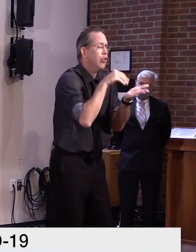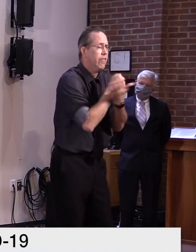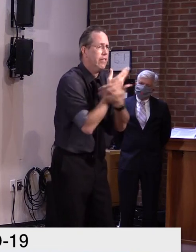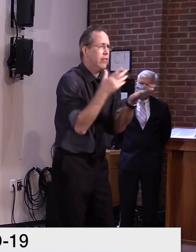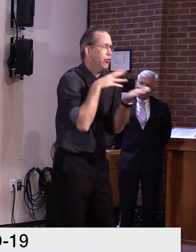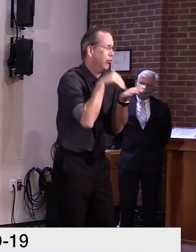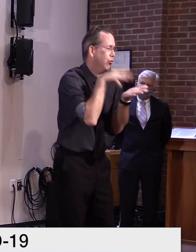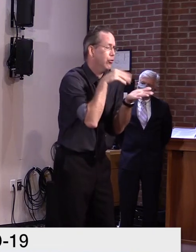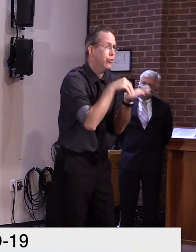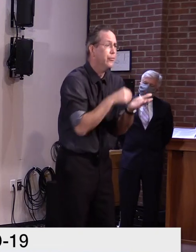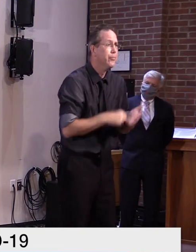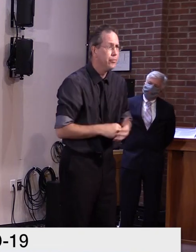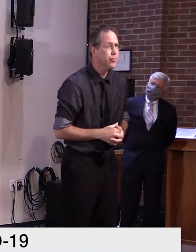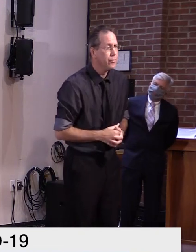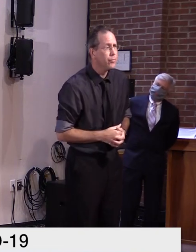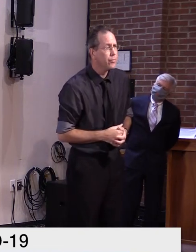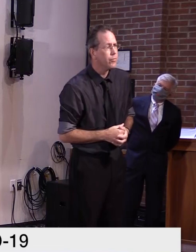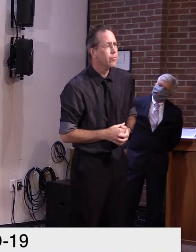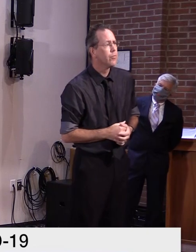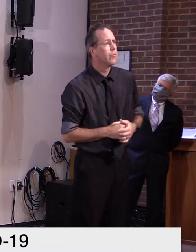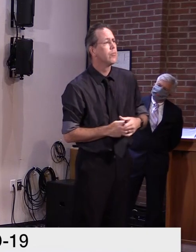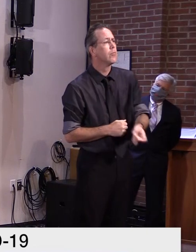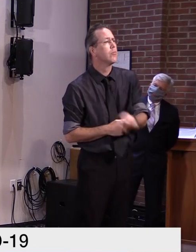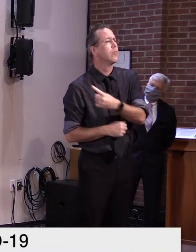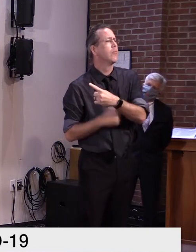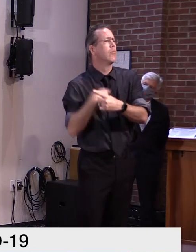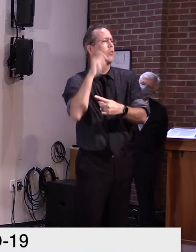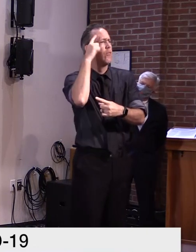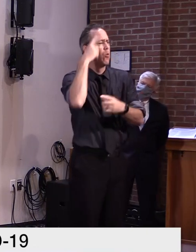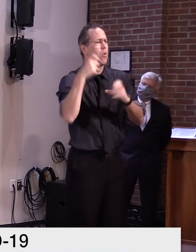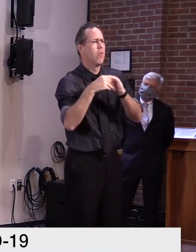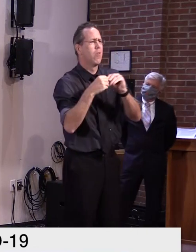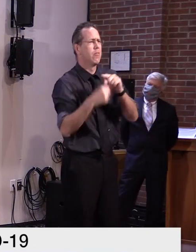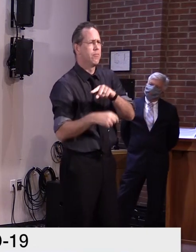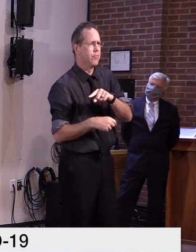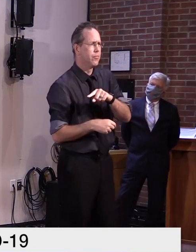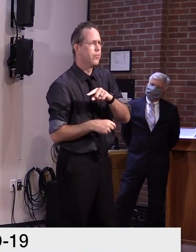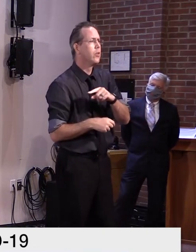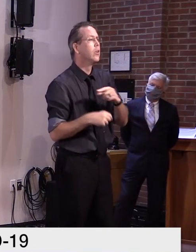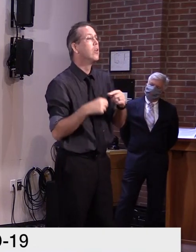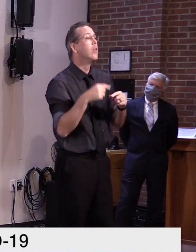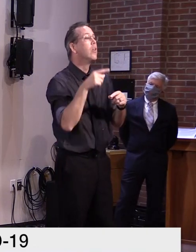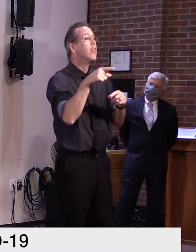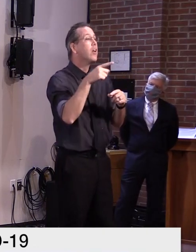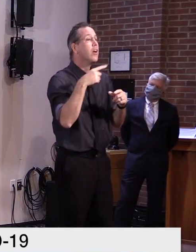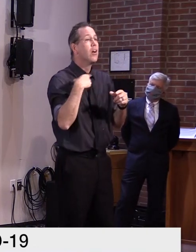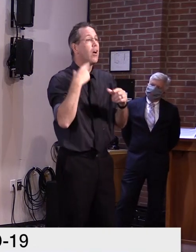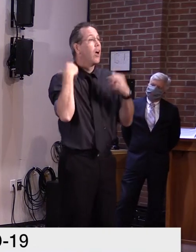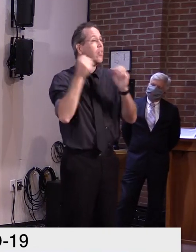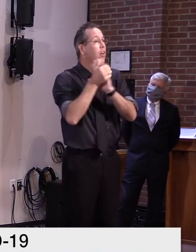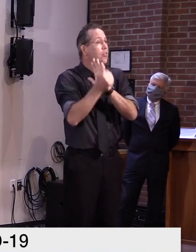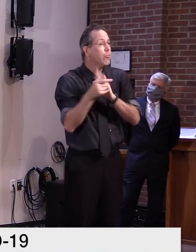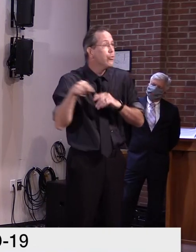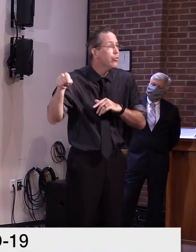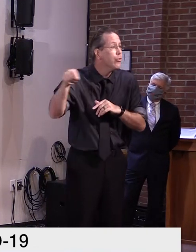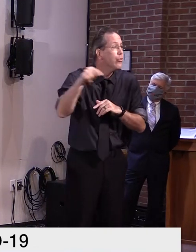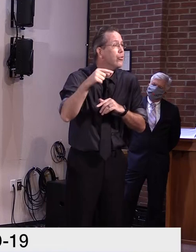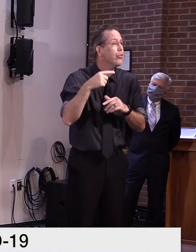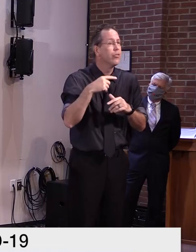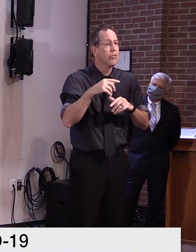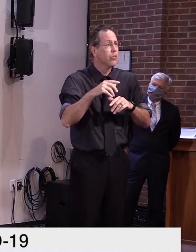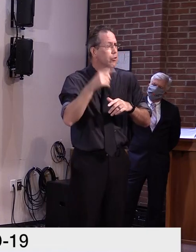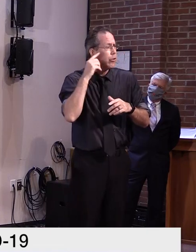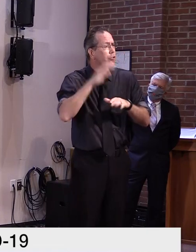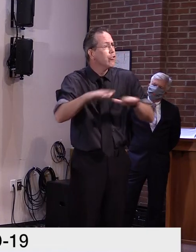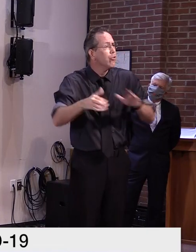might, uh, I might add as well, um, as we've heard from our health experts, pediatricians and, and others, uh, we know that in